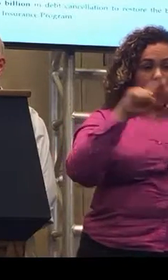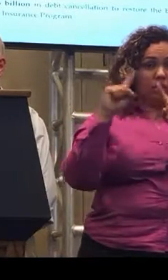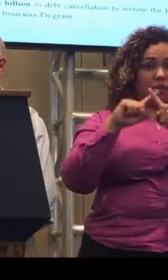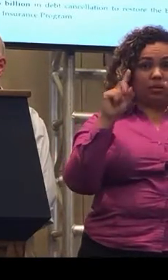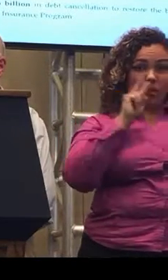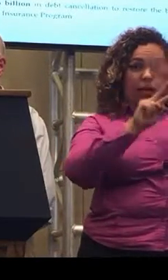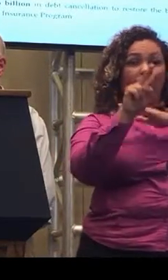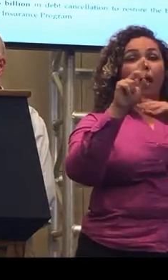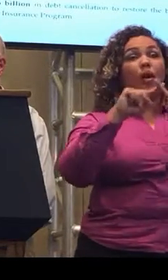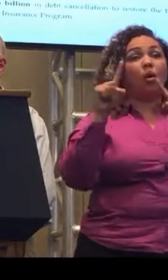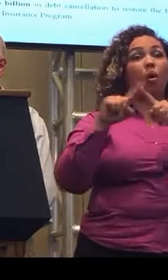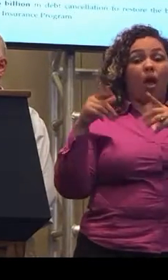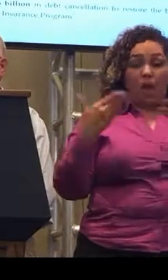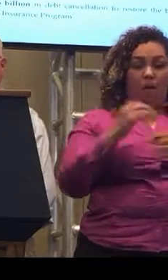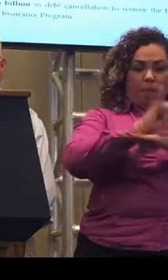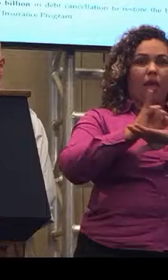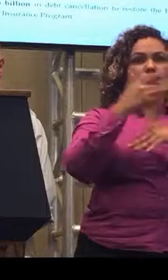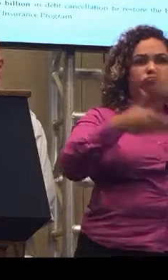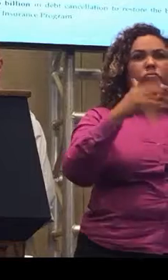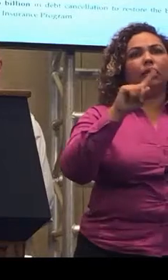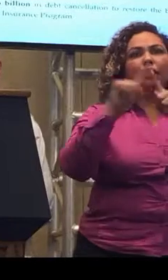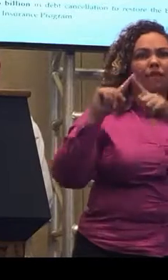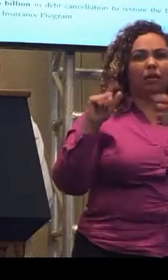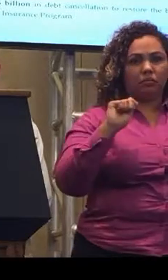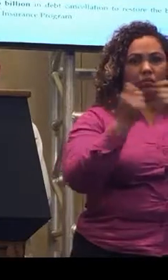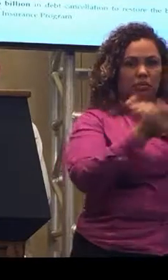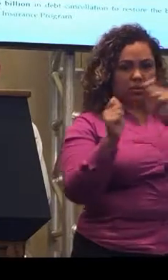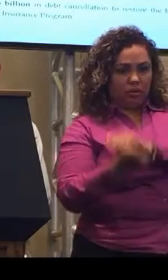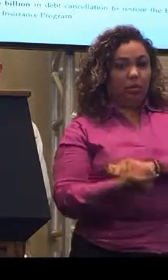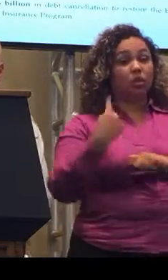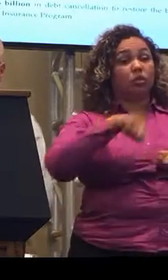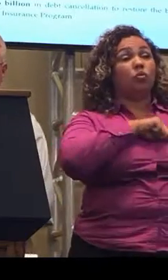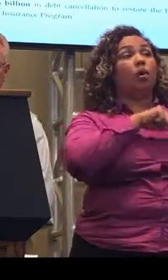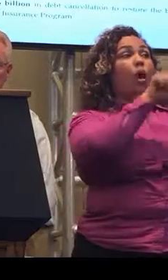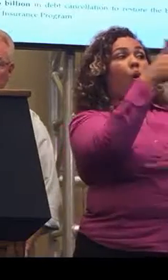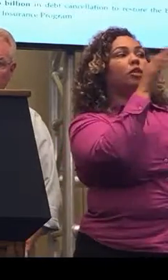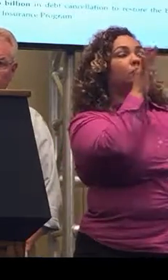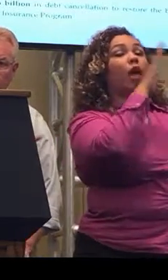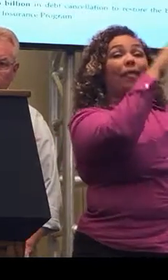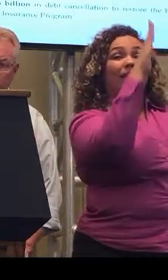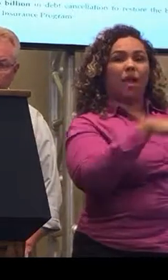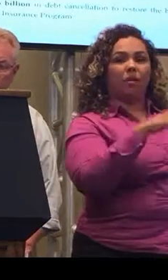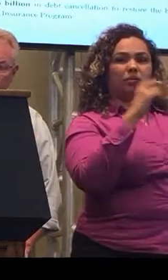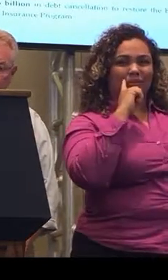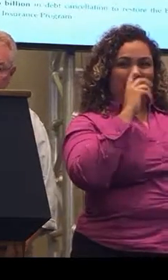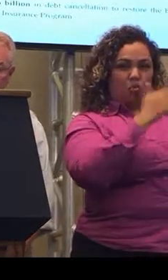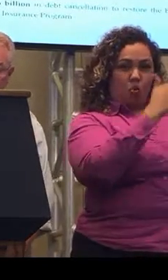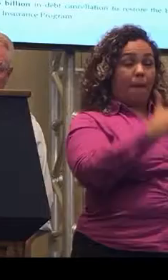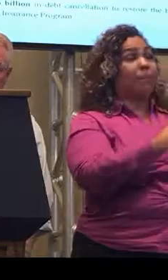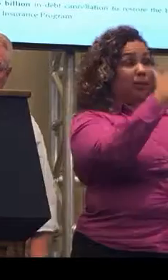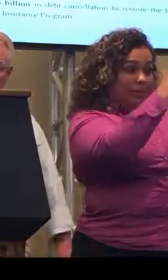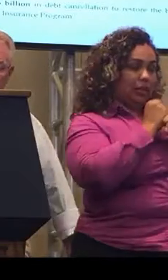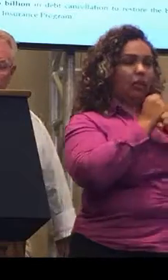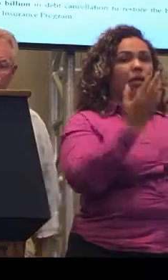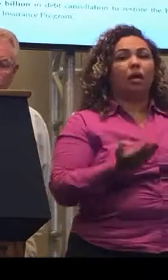measures to be applied to the island, and that's the reason I've been asking the Speaker of the House to take, for example, the recommendation